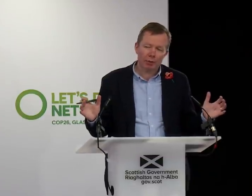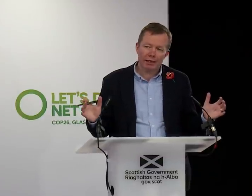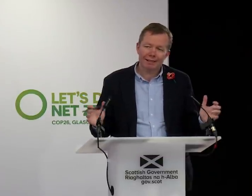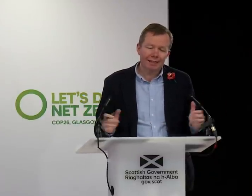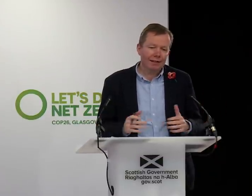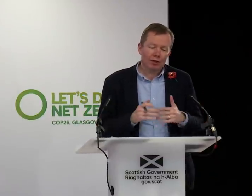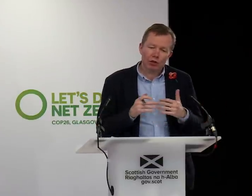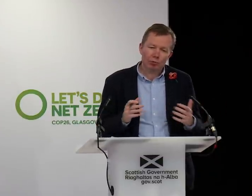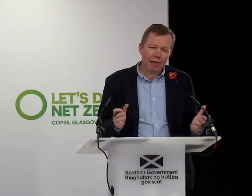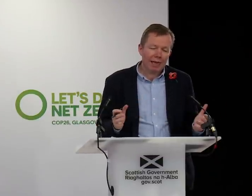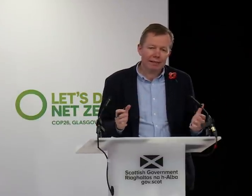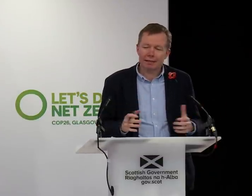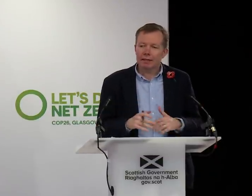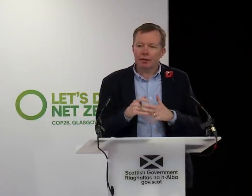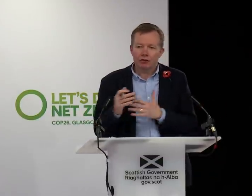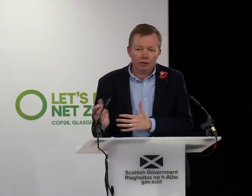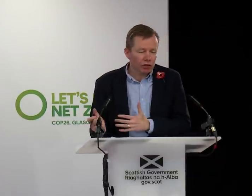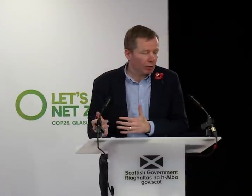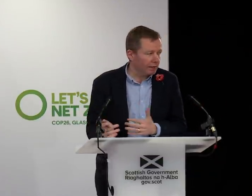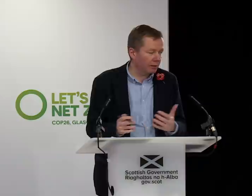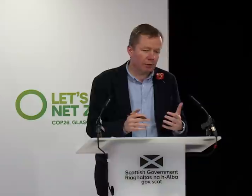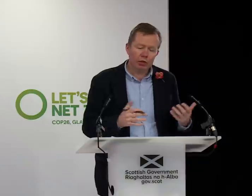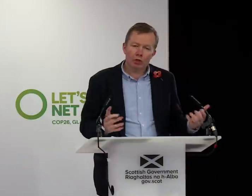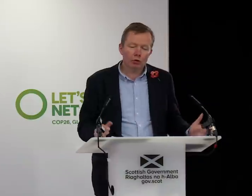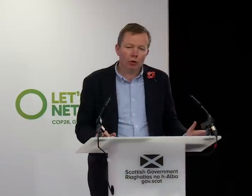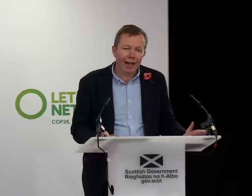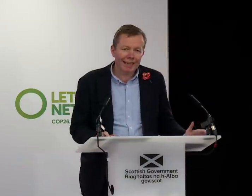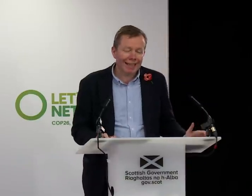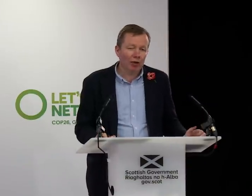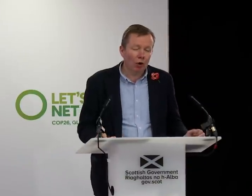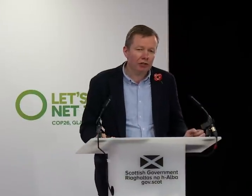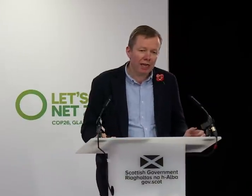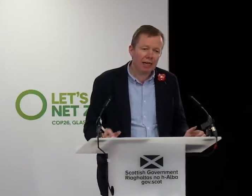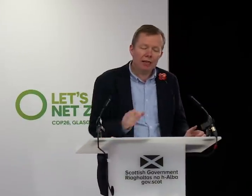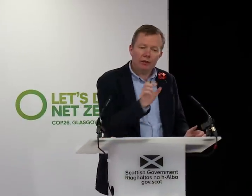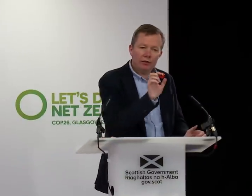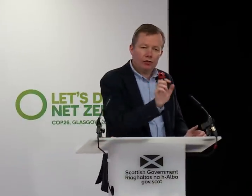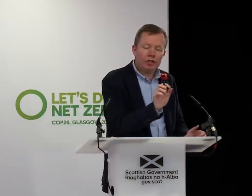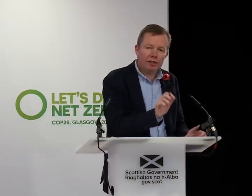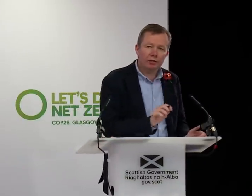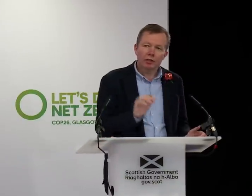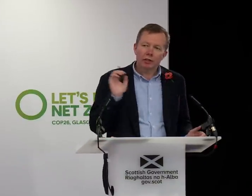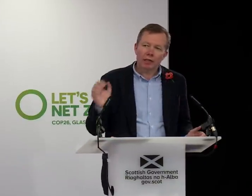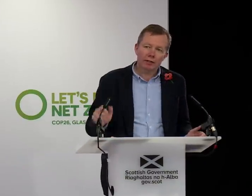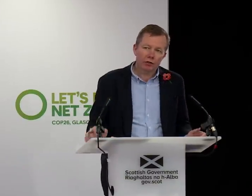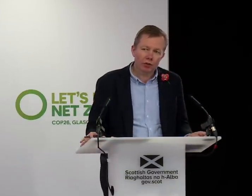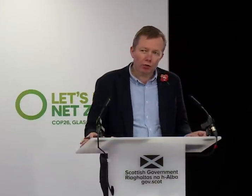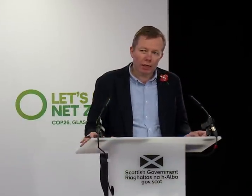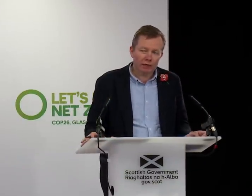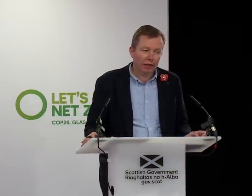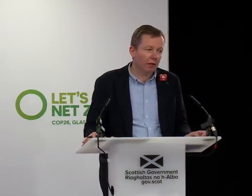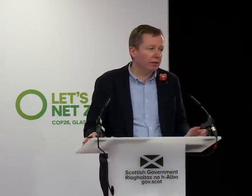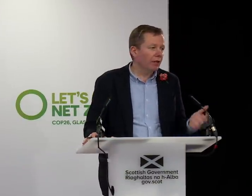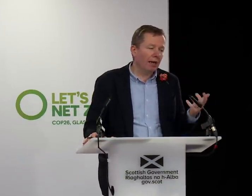incubation period that spreads, that doesn't spread sometimes. So I cannot say that the G7 led to the